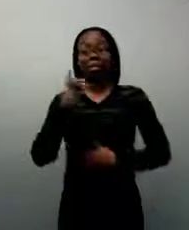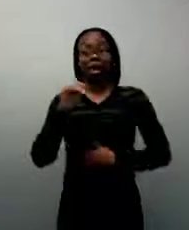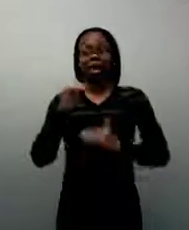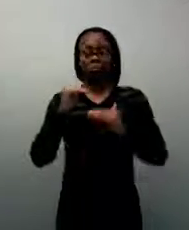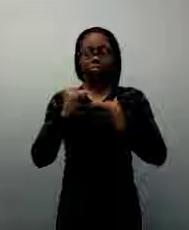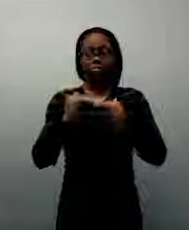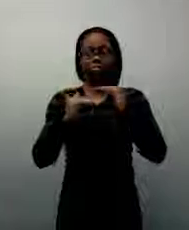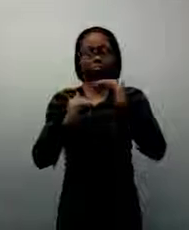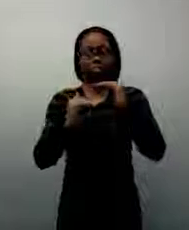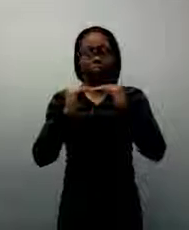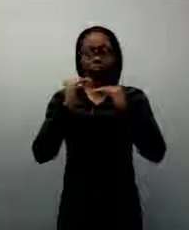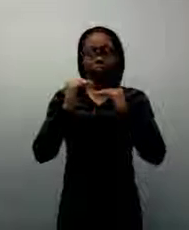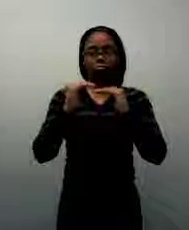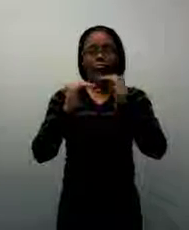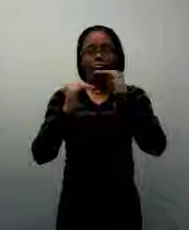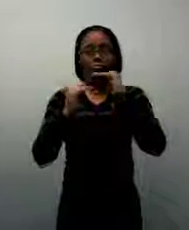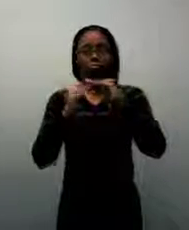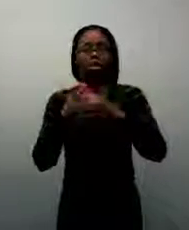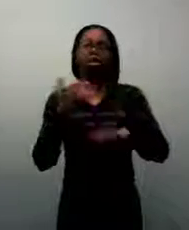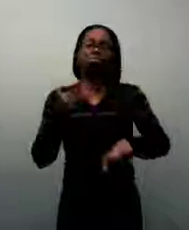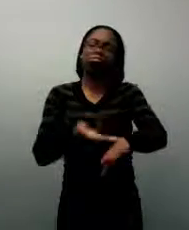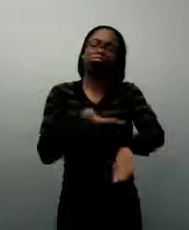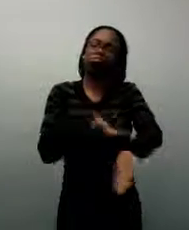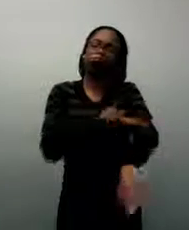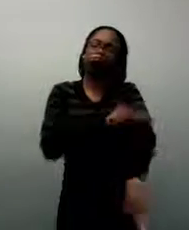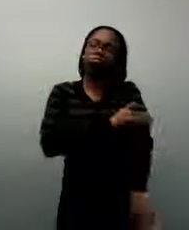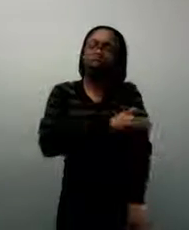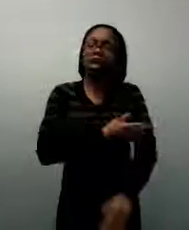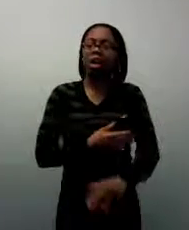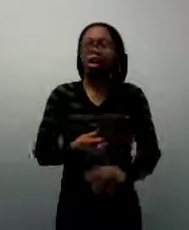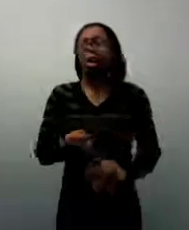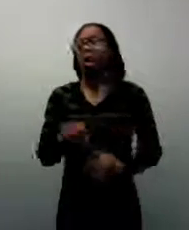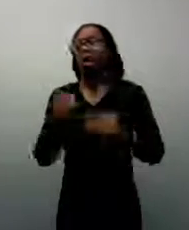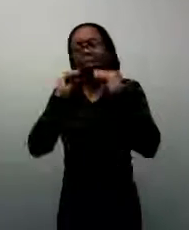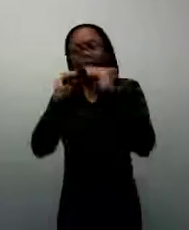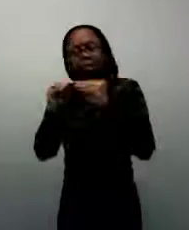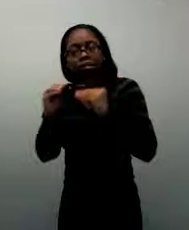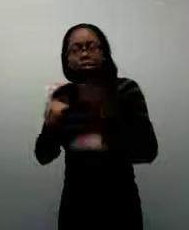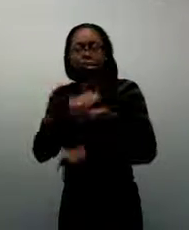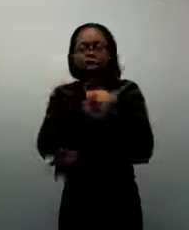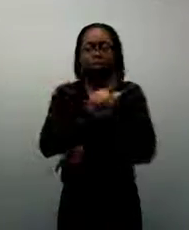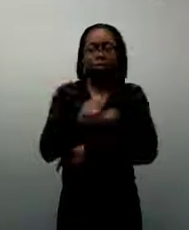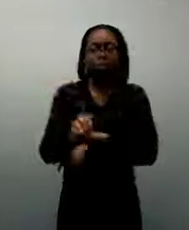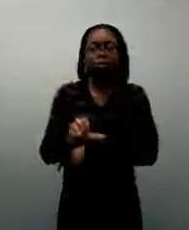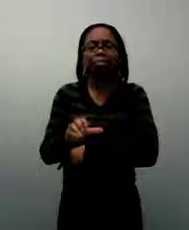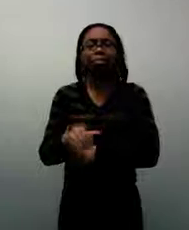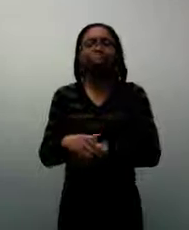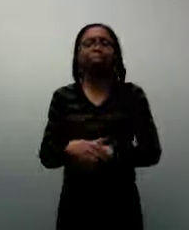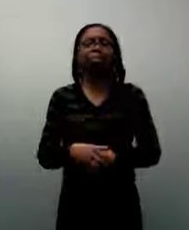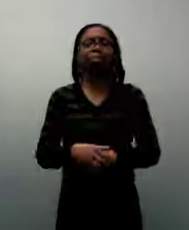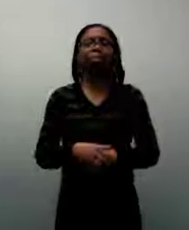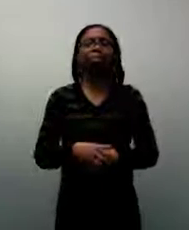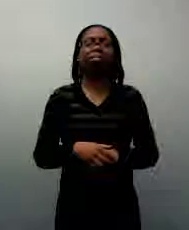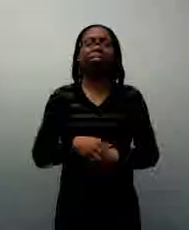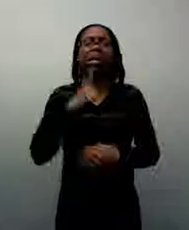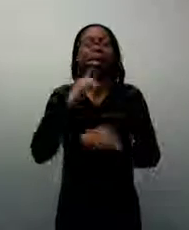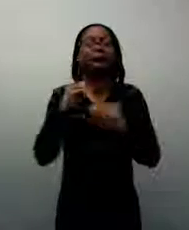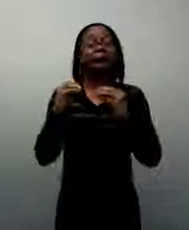and teaching them their letters and their alphabet helps them eventually be able to